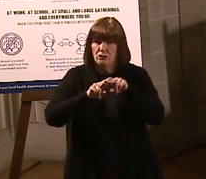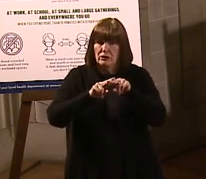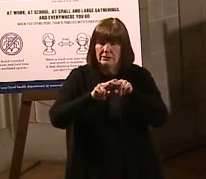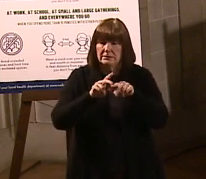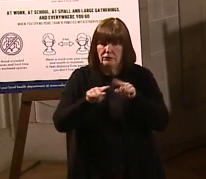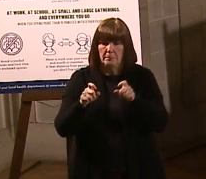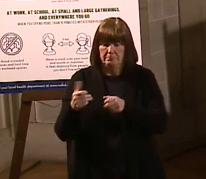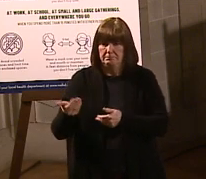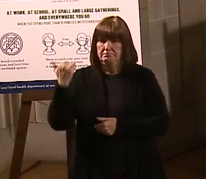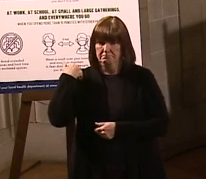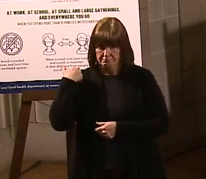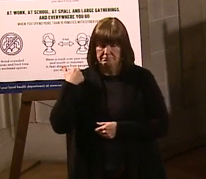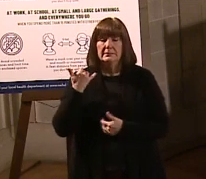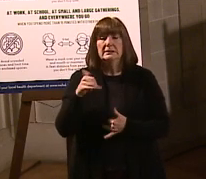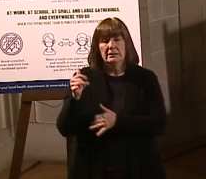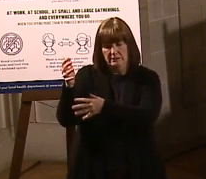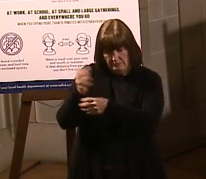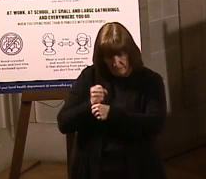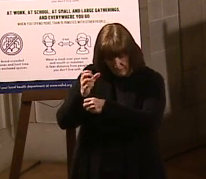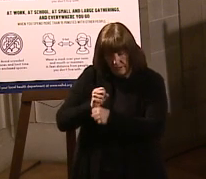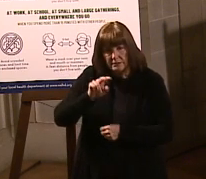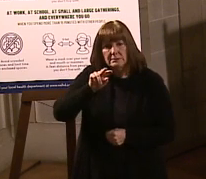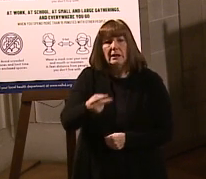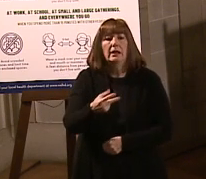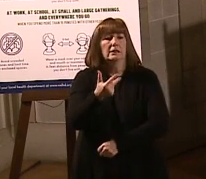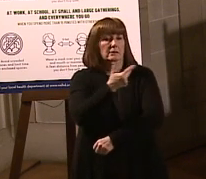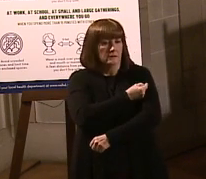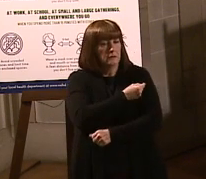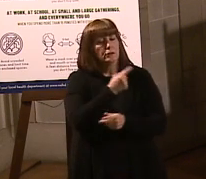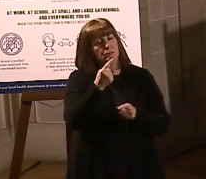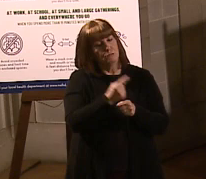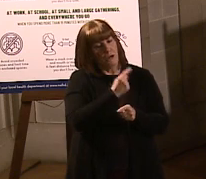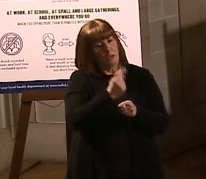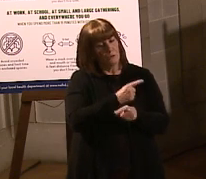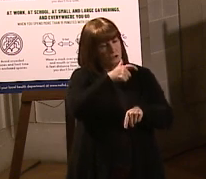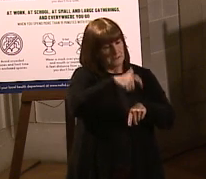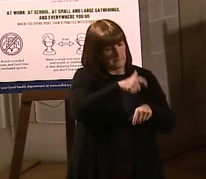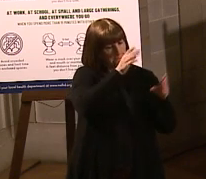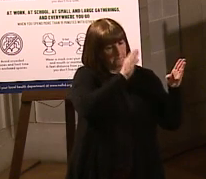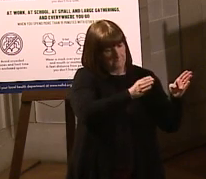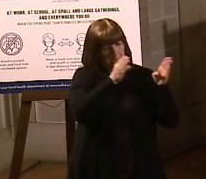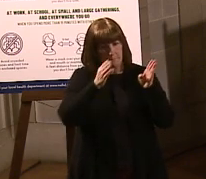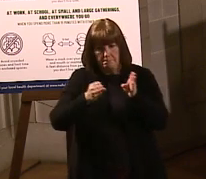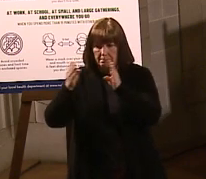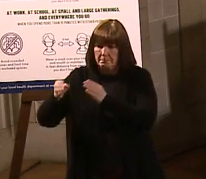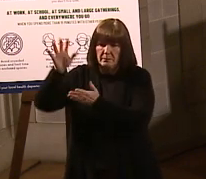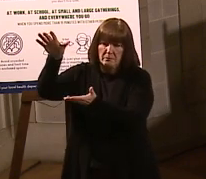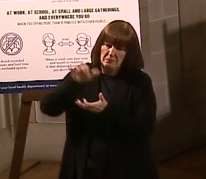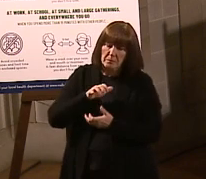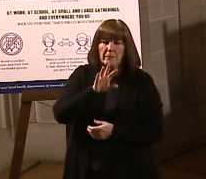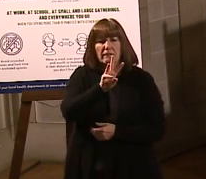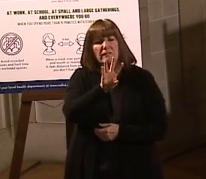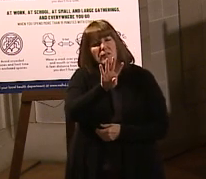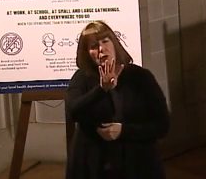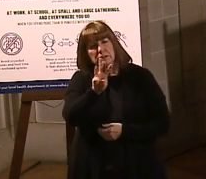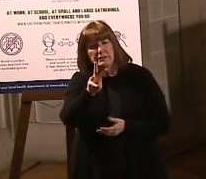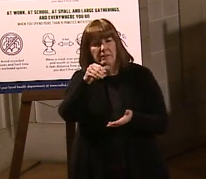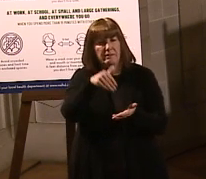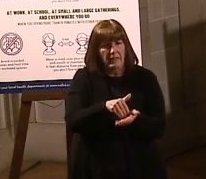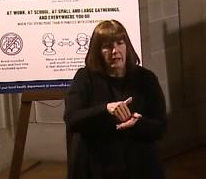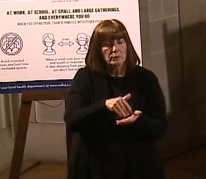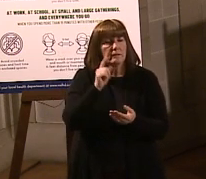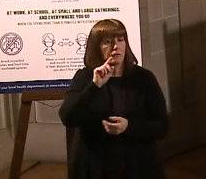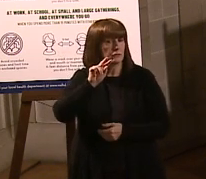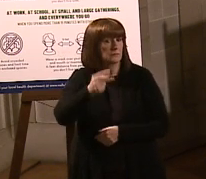We continue to receive our second doses at the proper intervals and did receive a large shipment of about 46,000 second doses late last